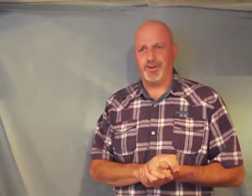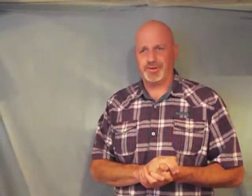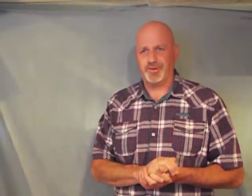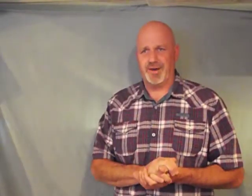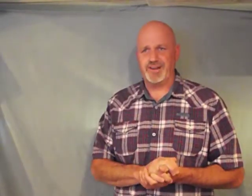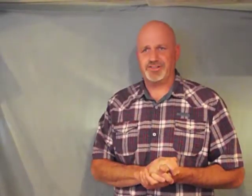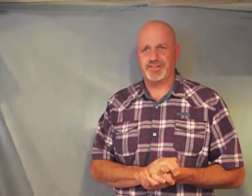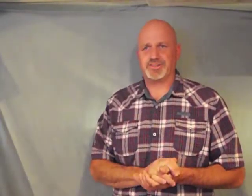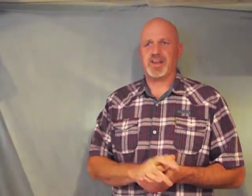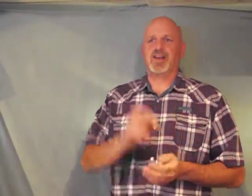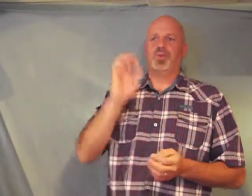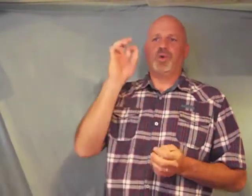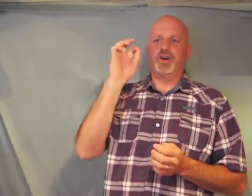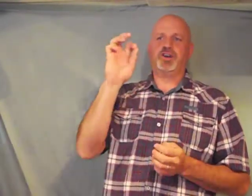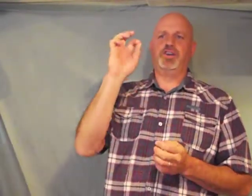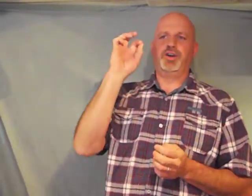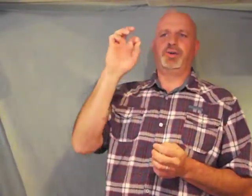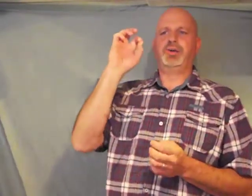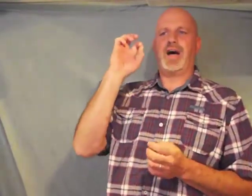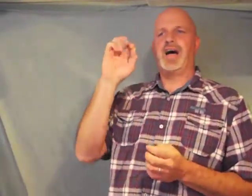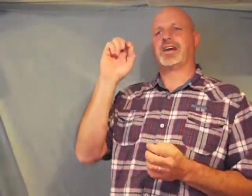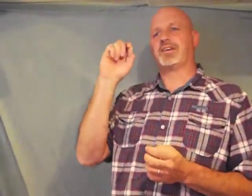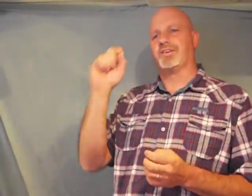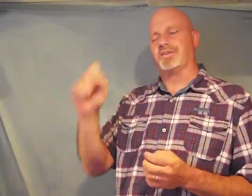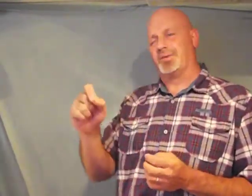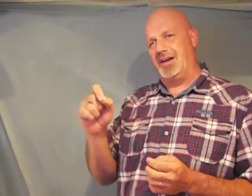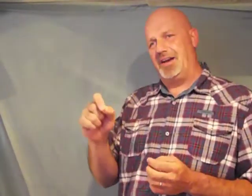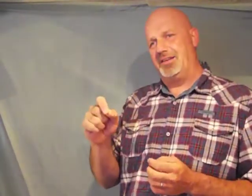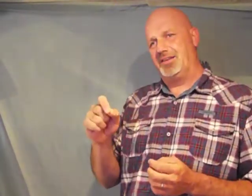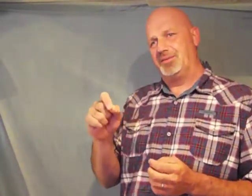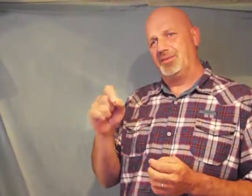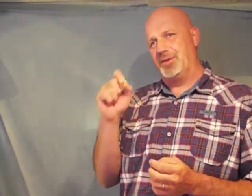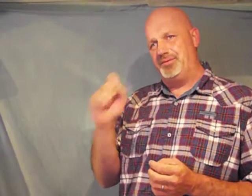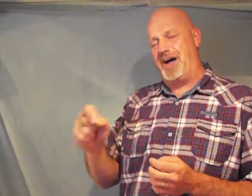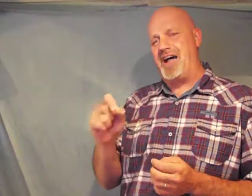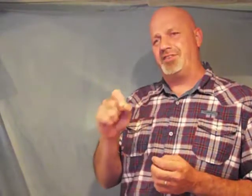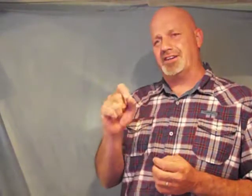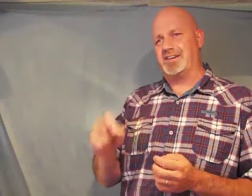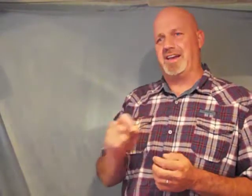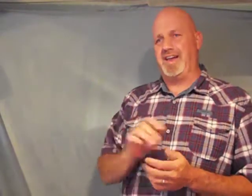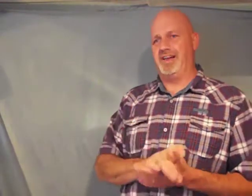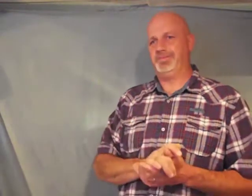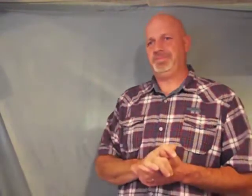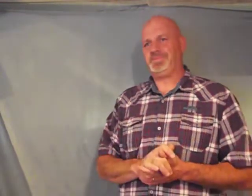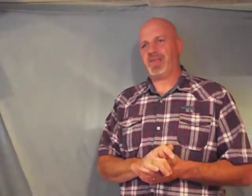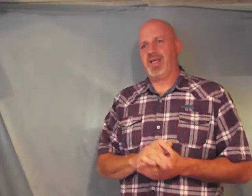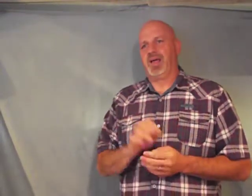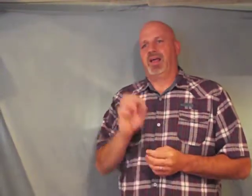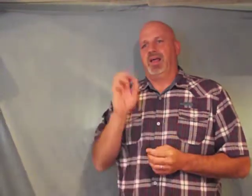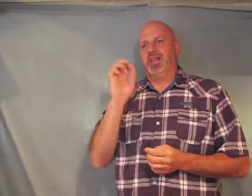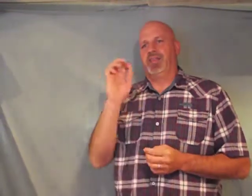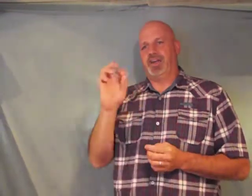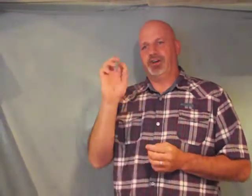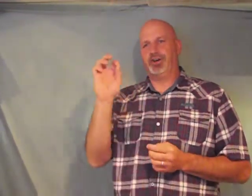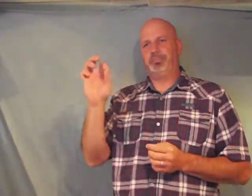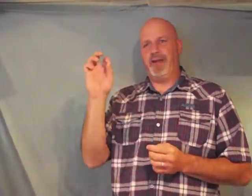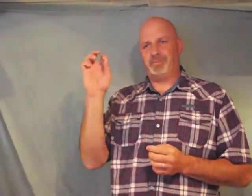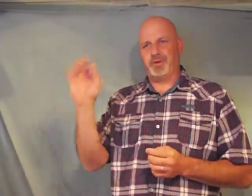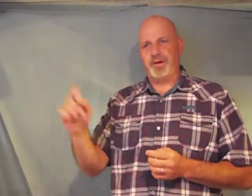generations will you not revive us again that your people may